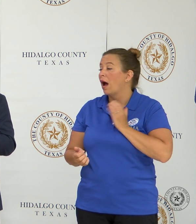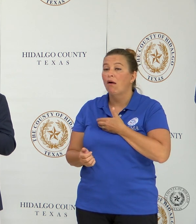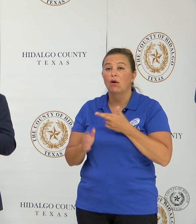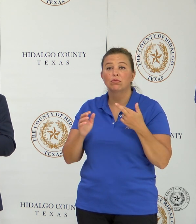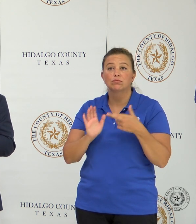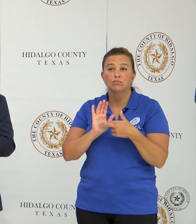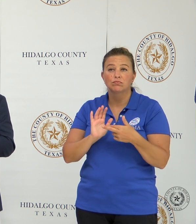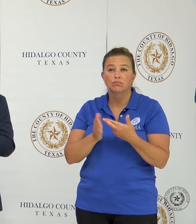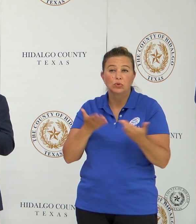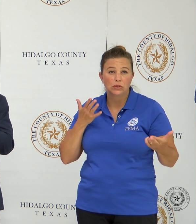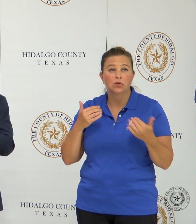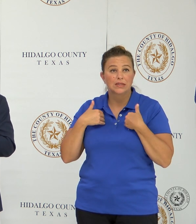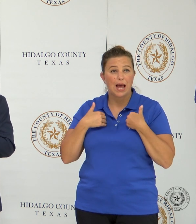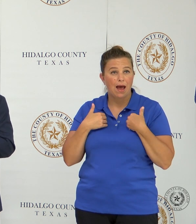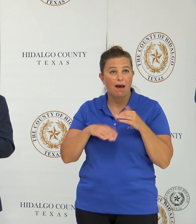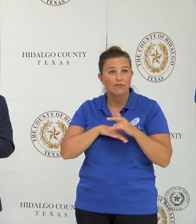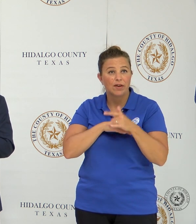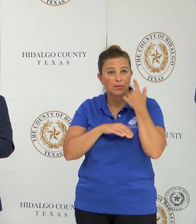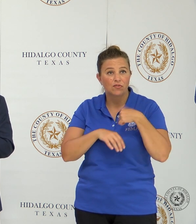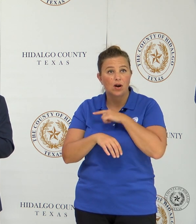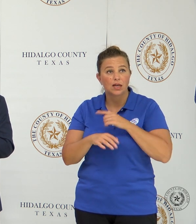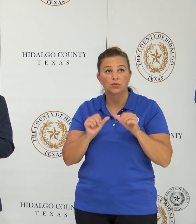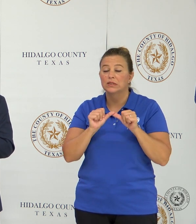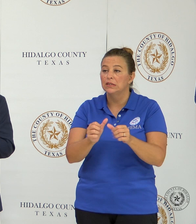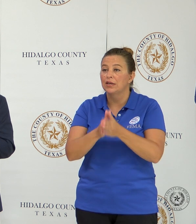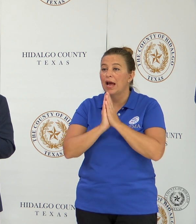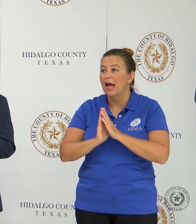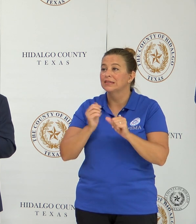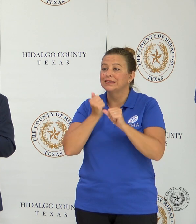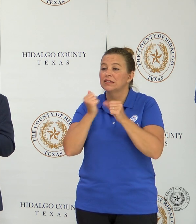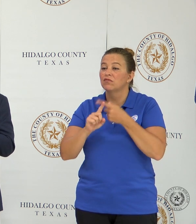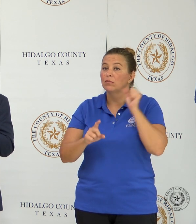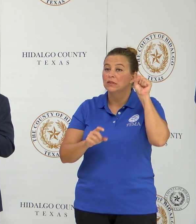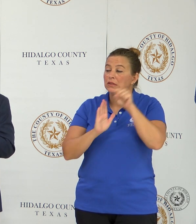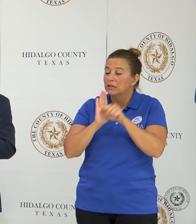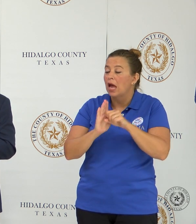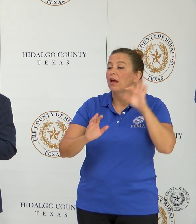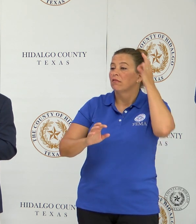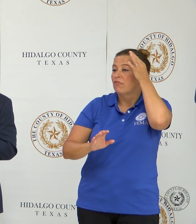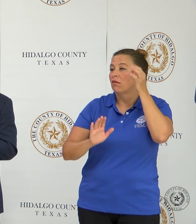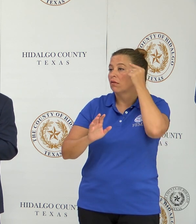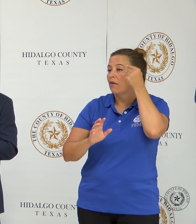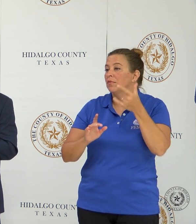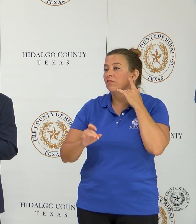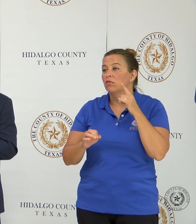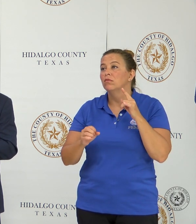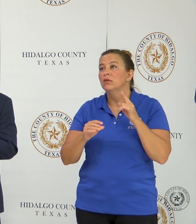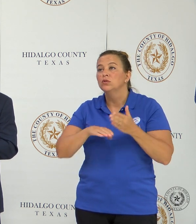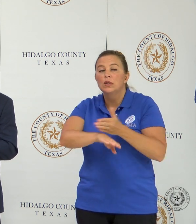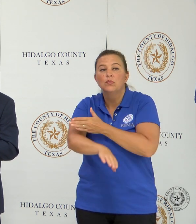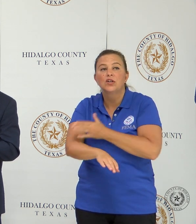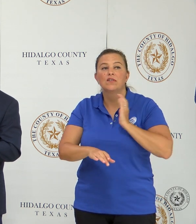that we have available to us and we continue to ask for assistance from the state and federal government for the much needed infrastructure that we need in our